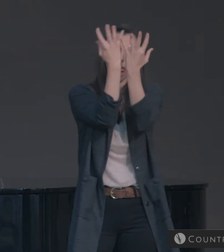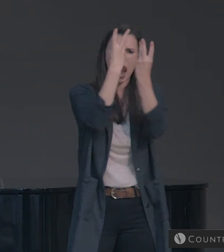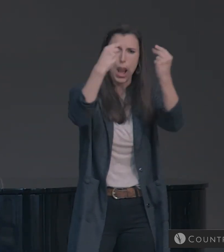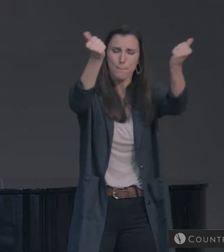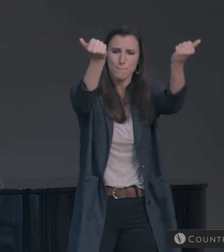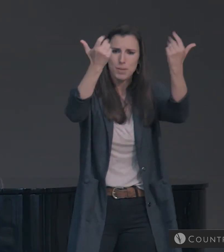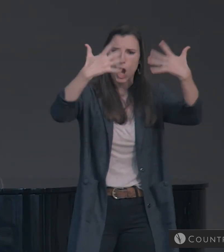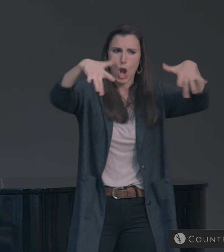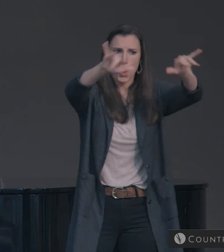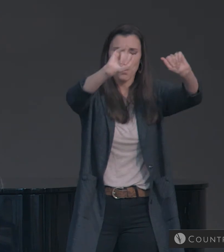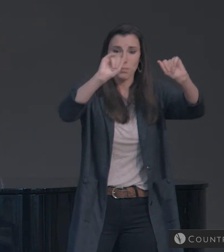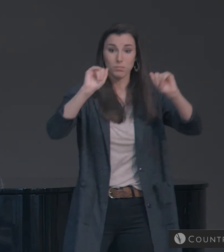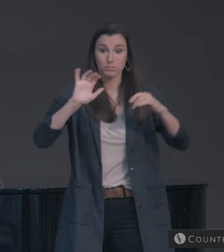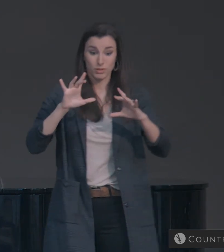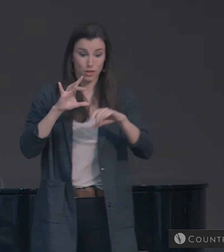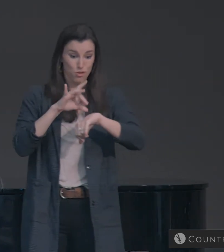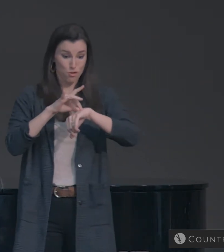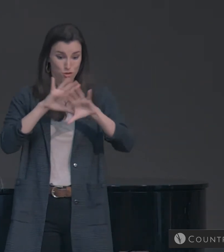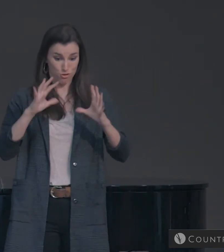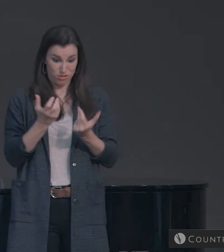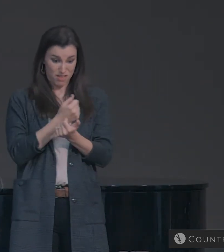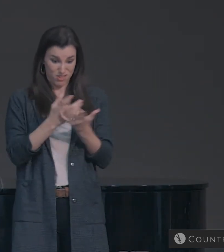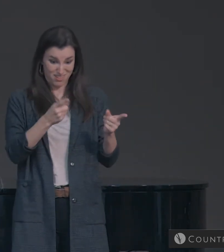and the works that are done on it will be exposed.